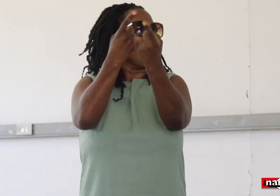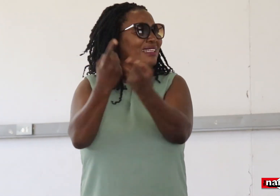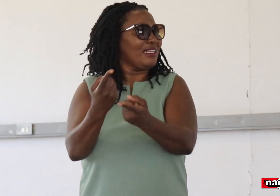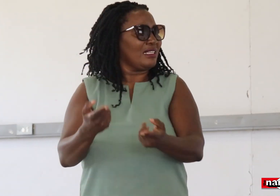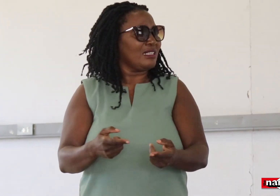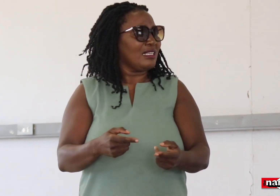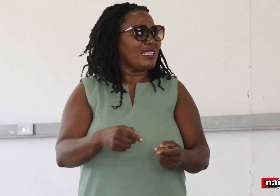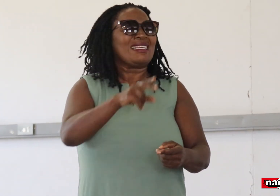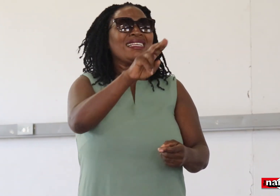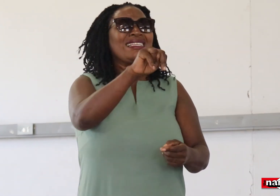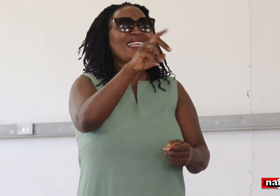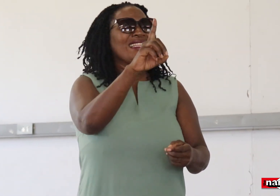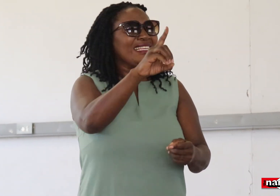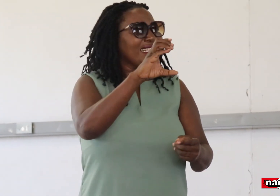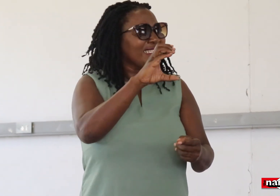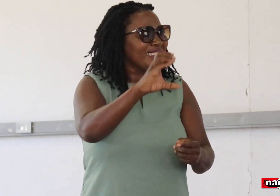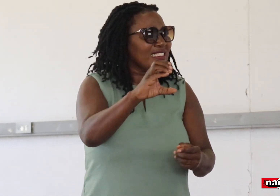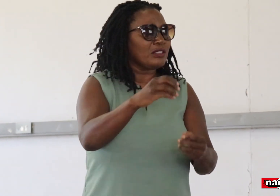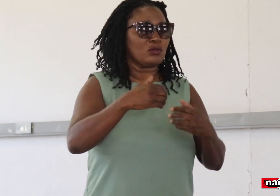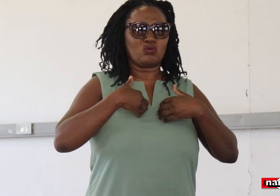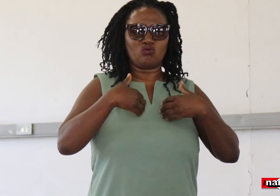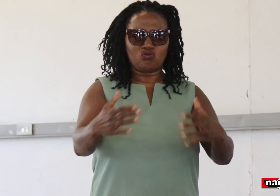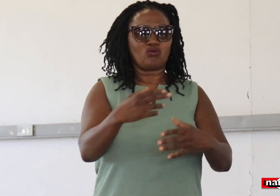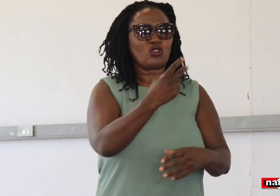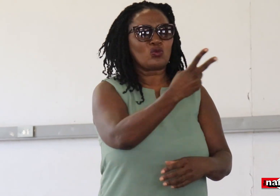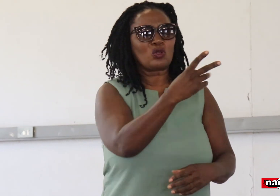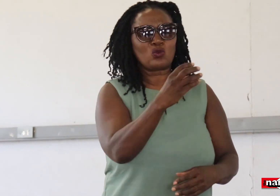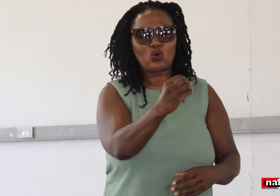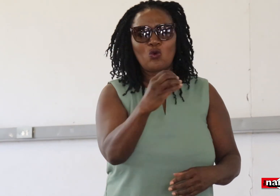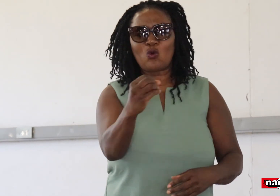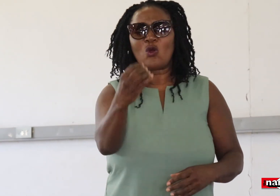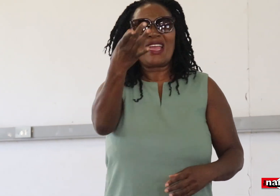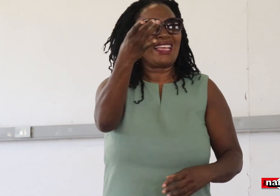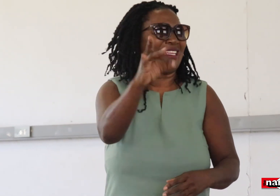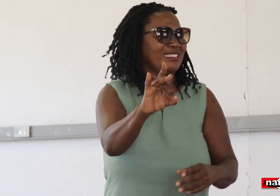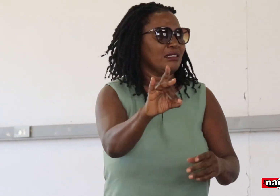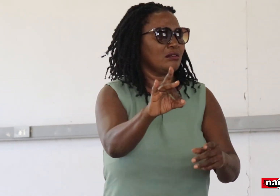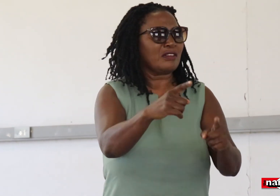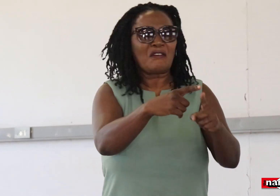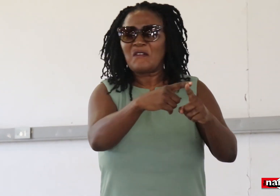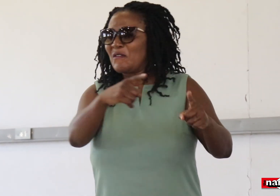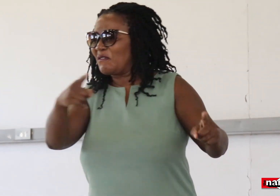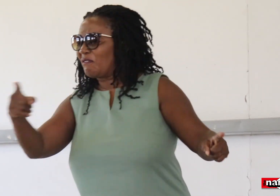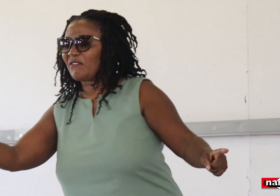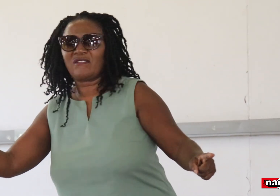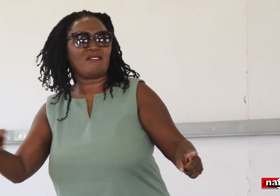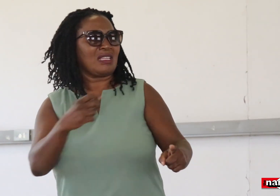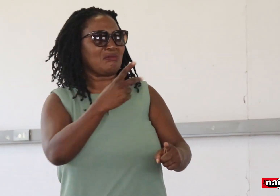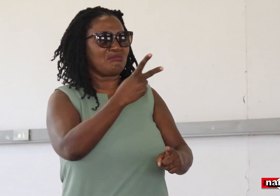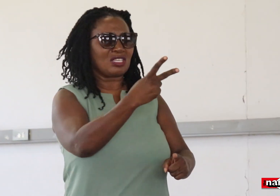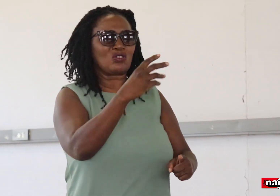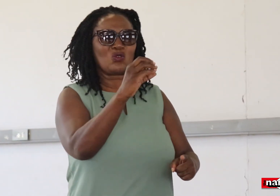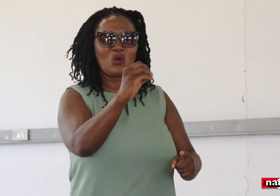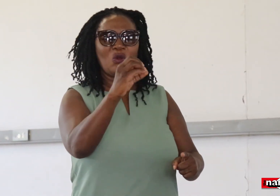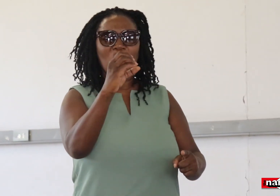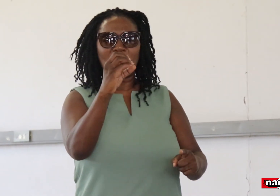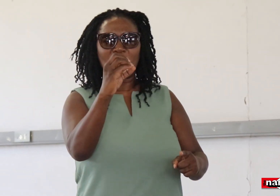Now people are just having infighting and fighting and the service is not reaching the people they are intended to.